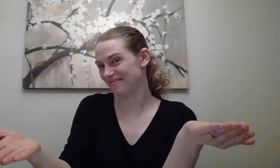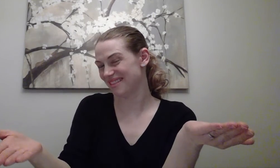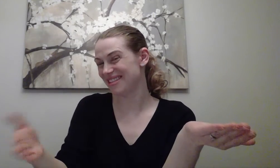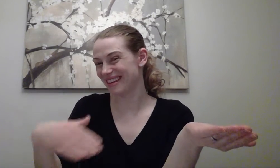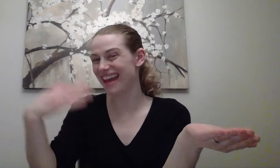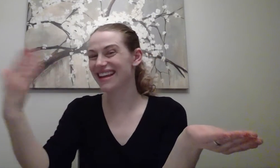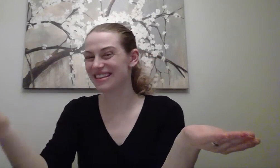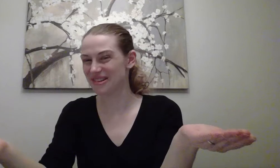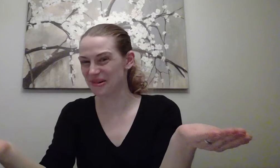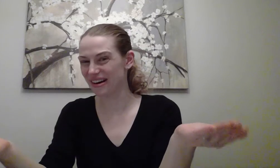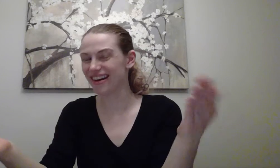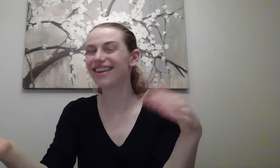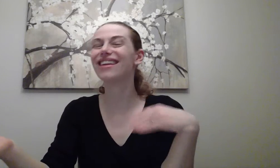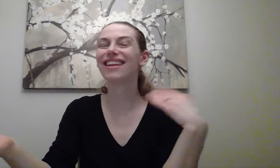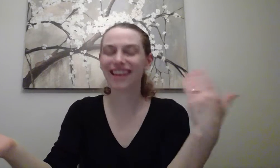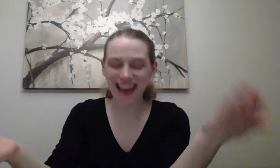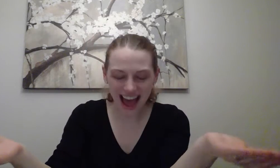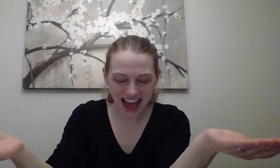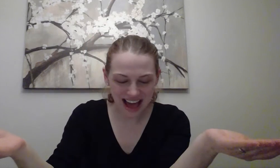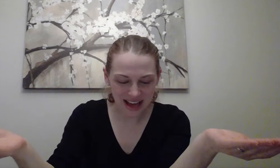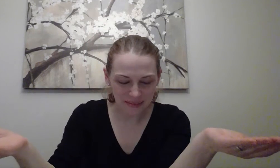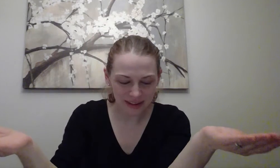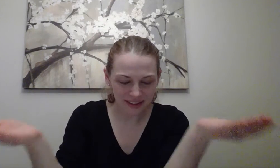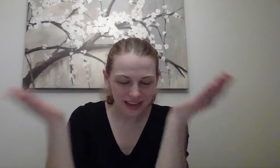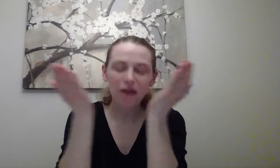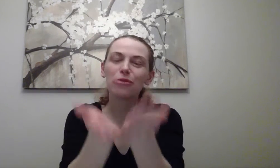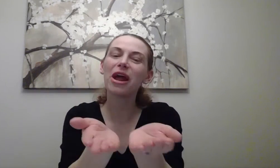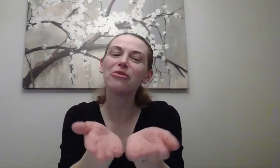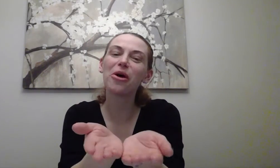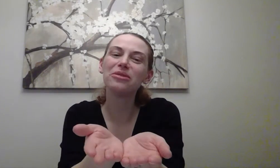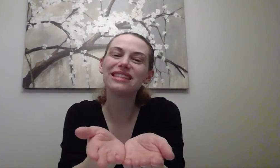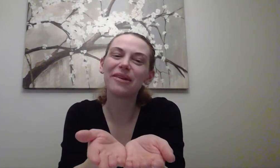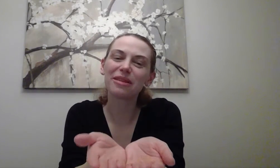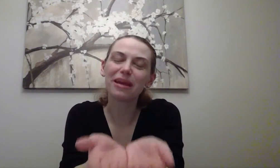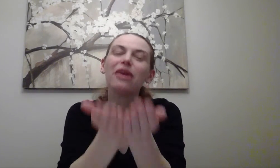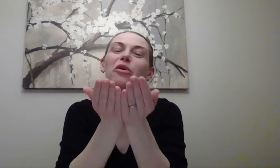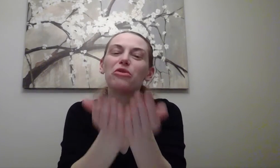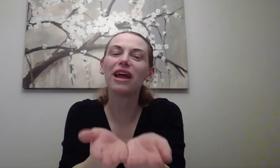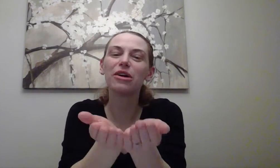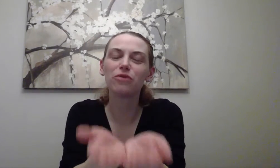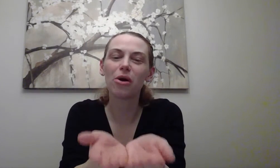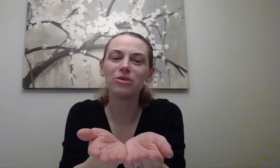Did you get it? Door. Knob. Railroad. Say it with me. Railroad.